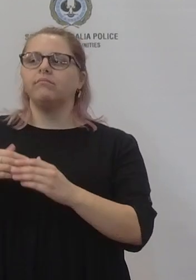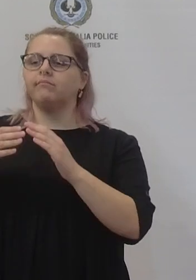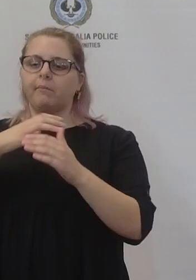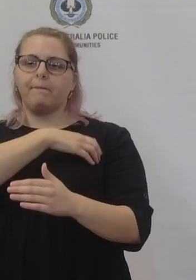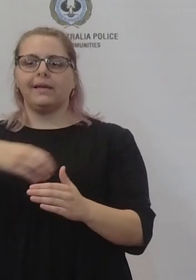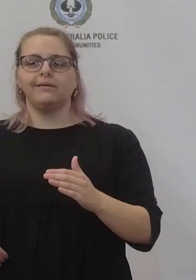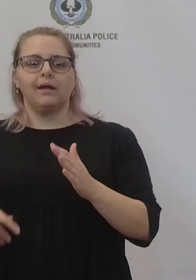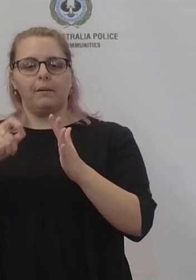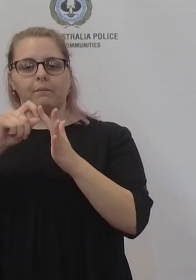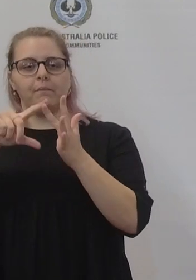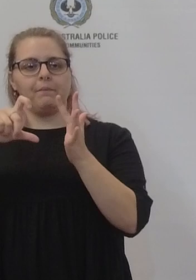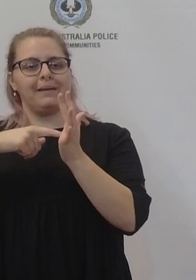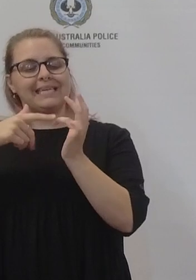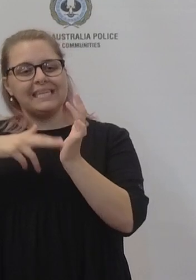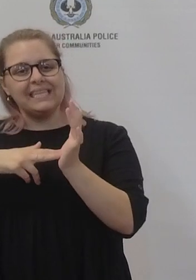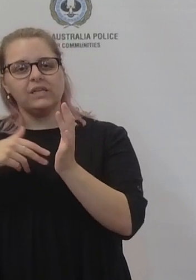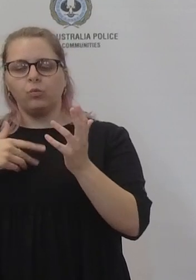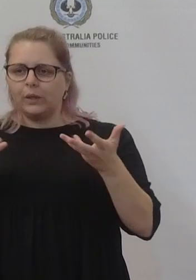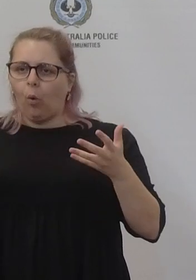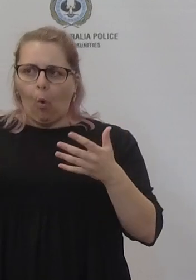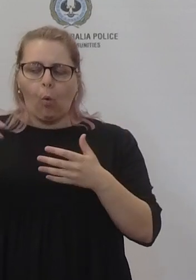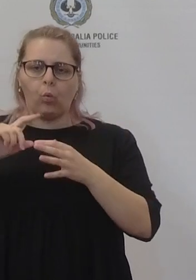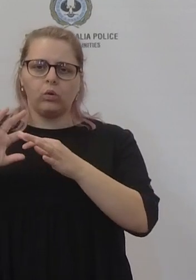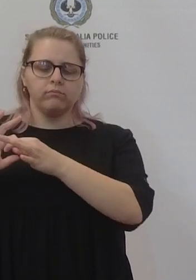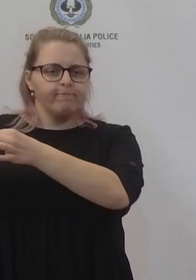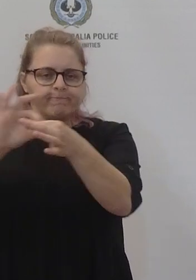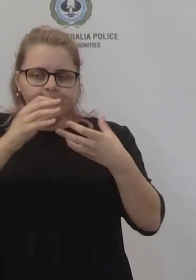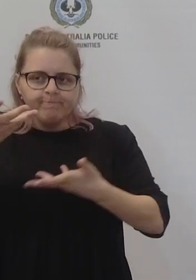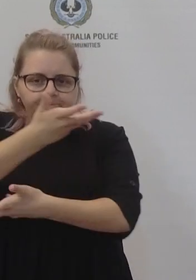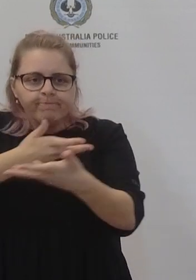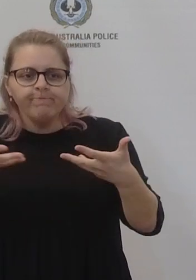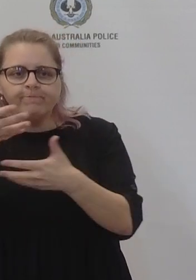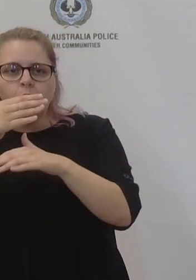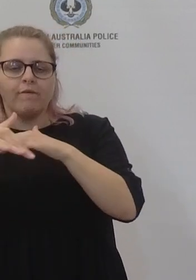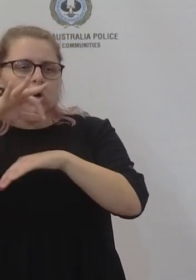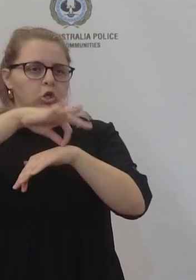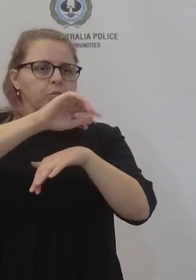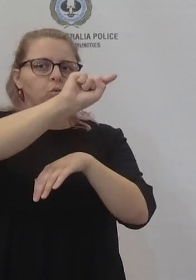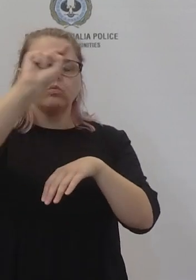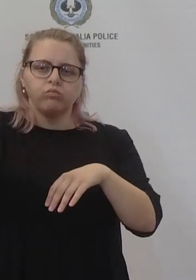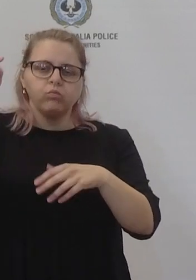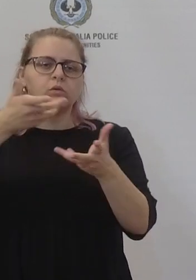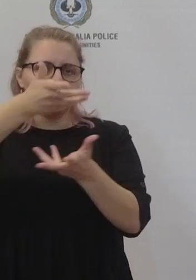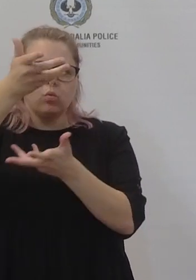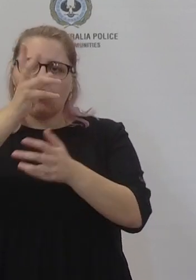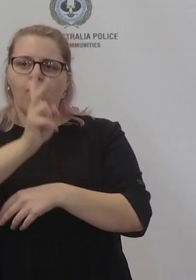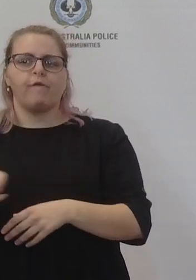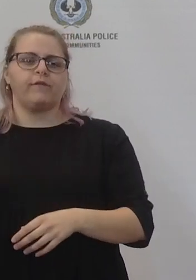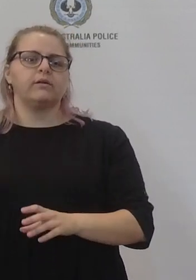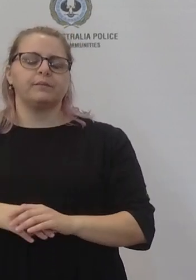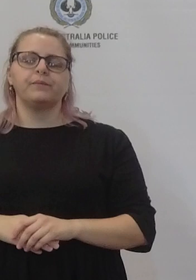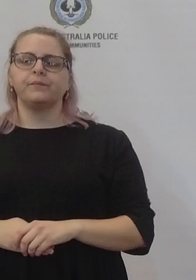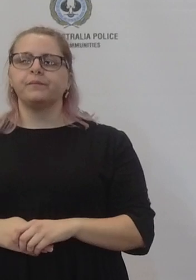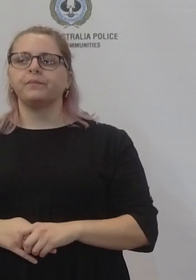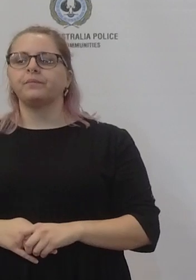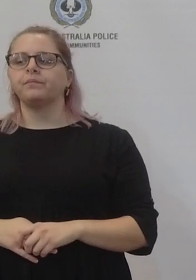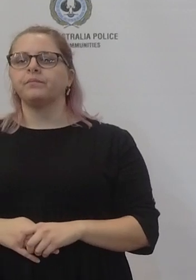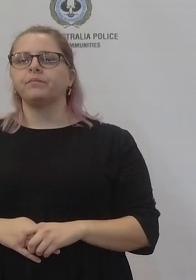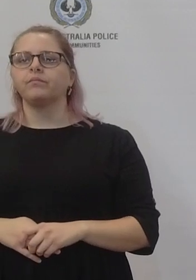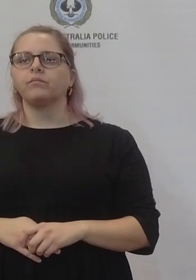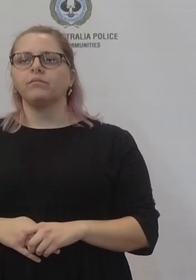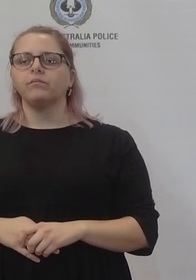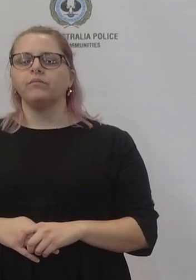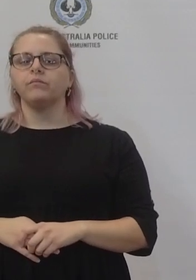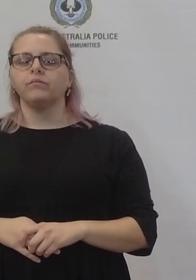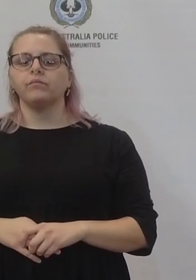um so as i said we're closely working uh with with uh with the hospitals and i also was very pleased to be able to be part of um